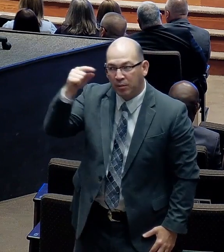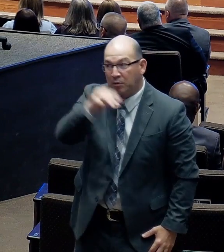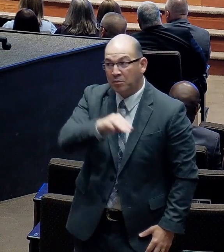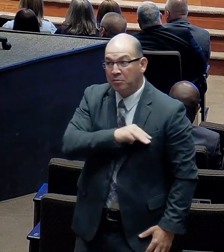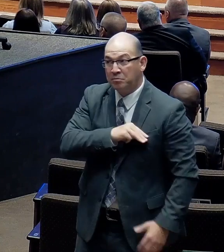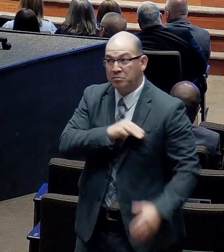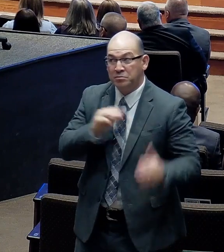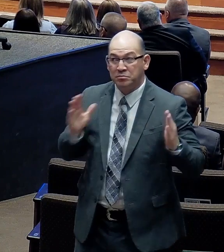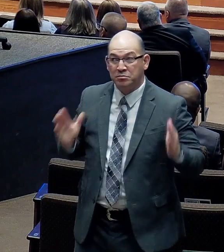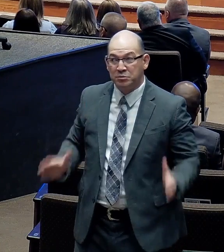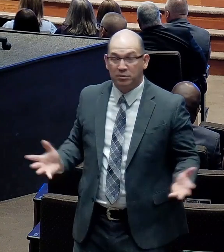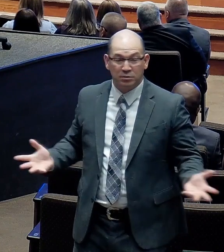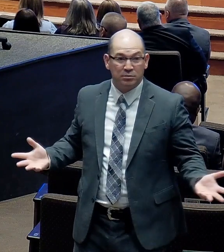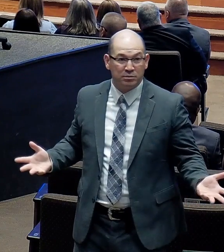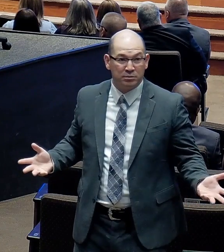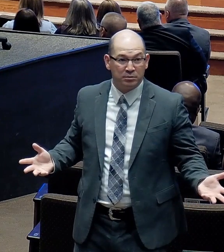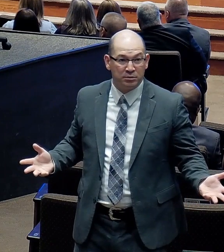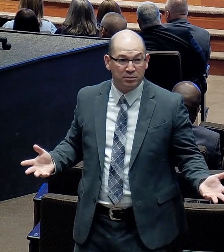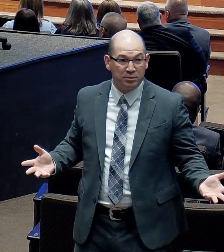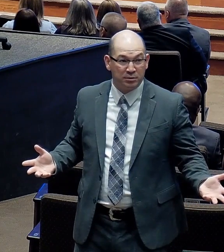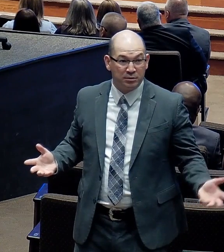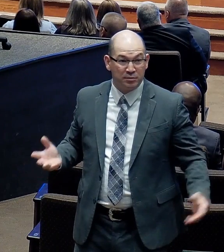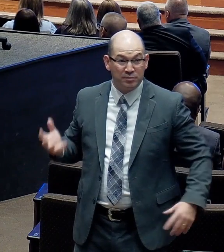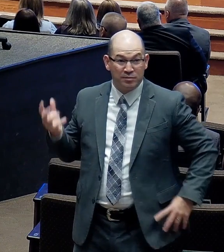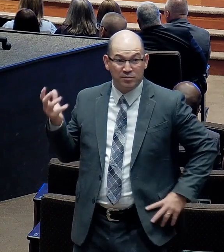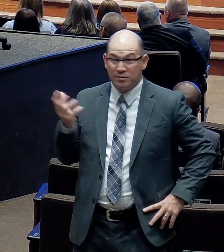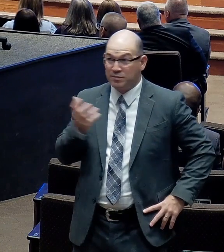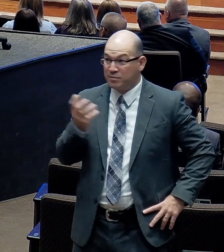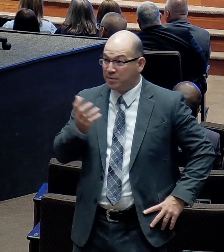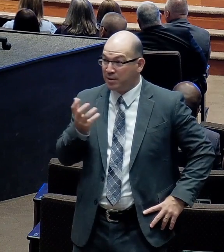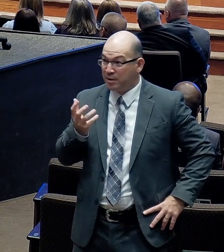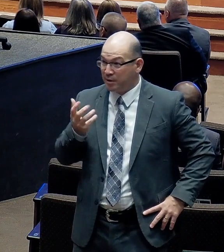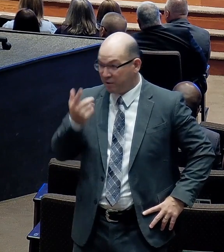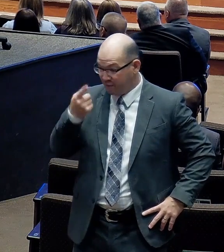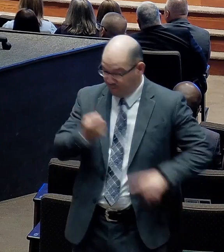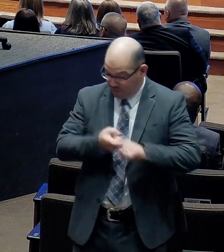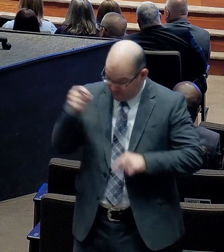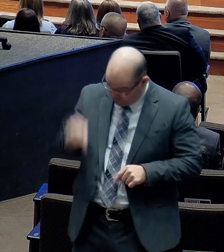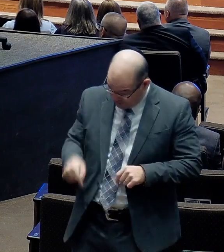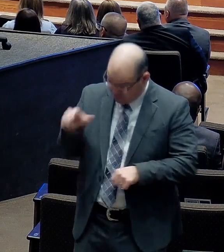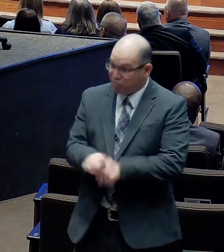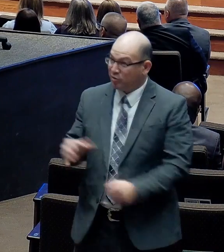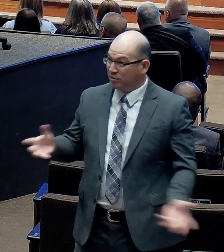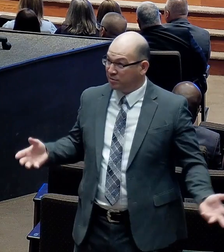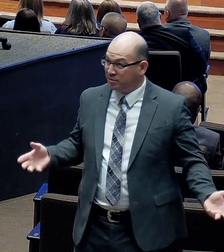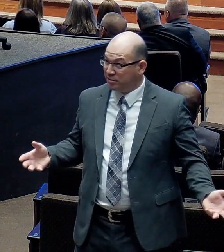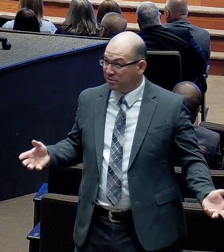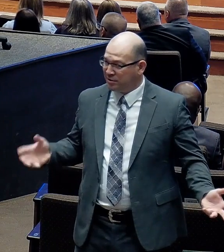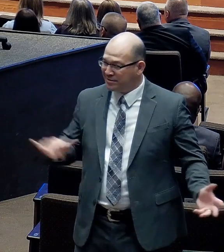Isn't that like a dream? We were like them that dream. That's too good to be true.